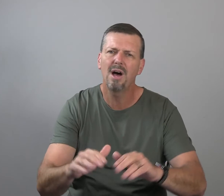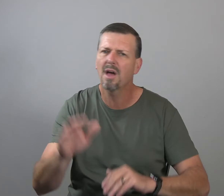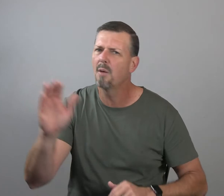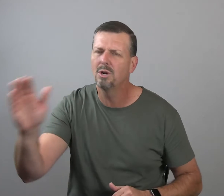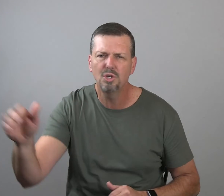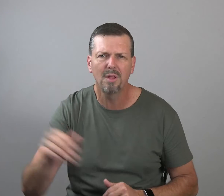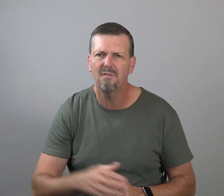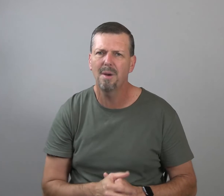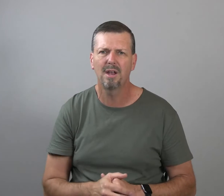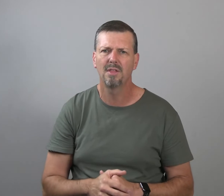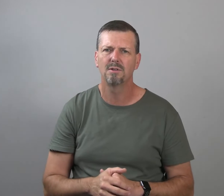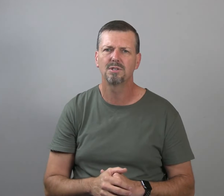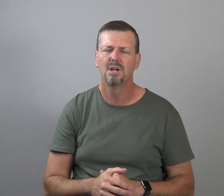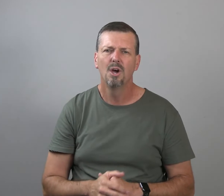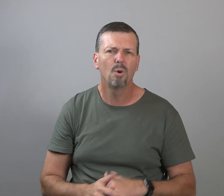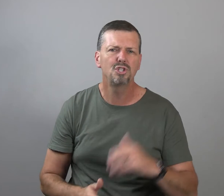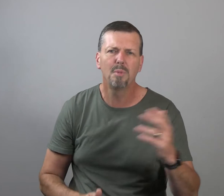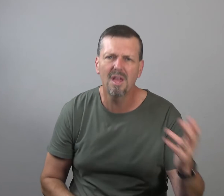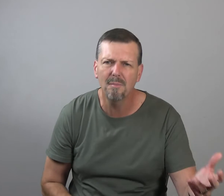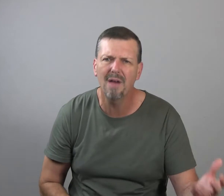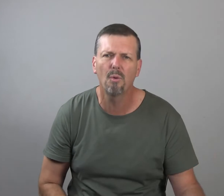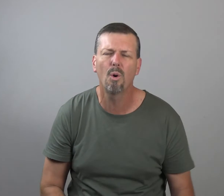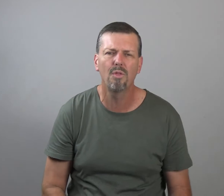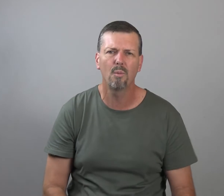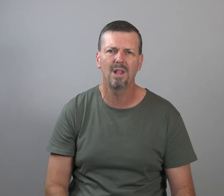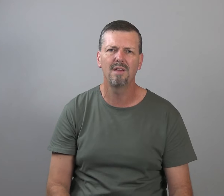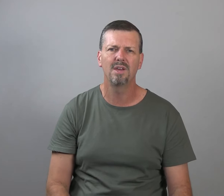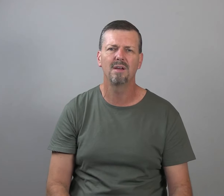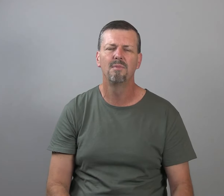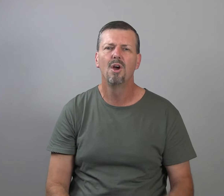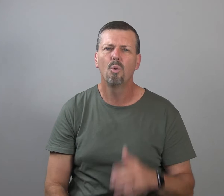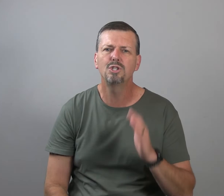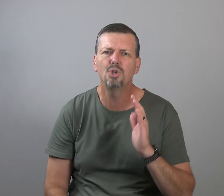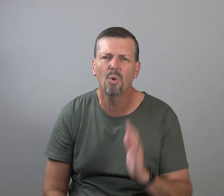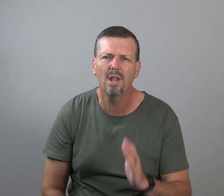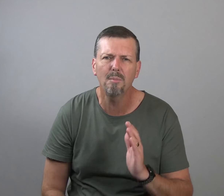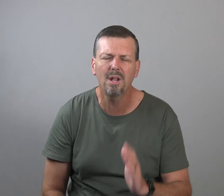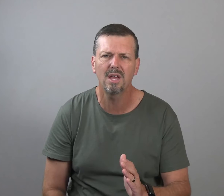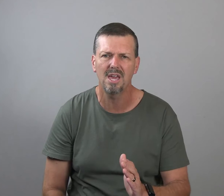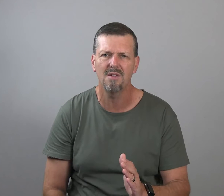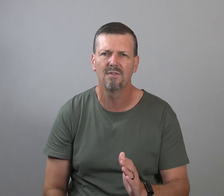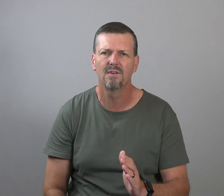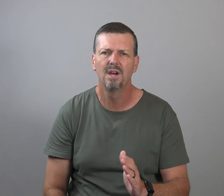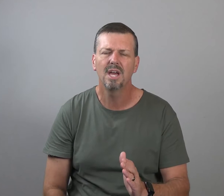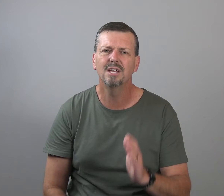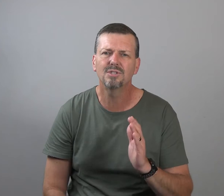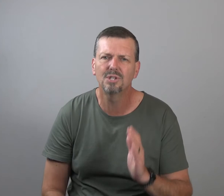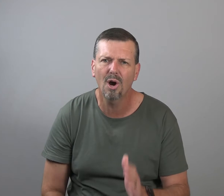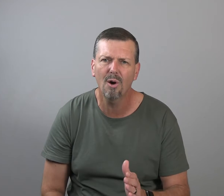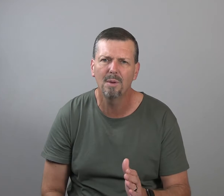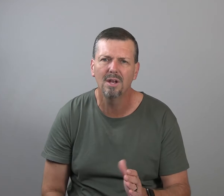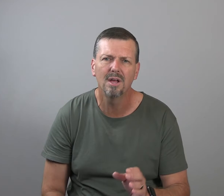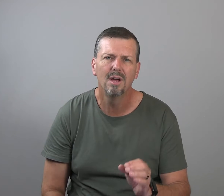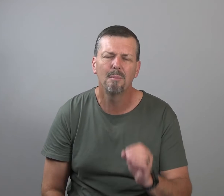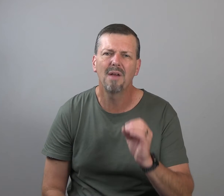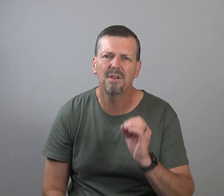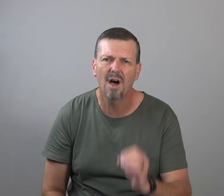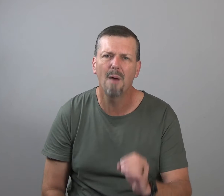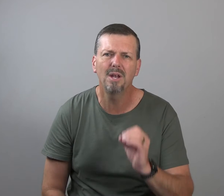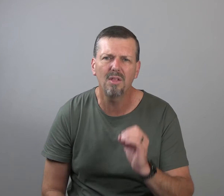about God, what you believe about others, what you believe about the world that we live in, what you really believe is determined by the dominant